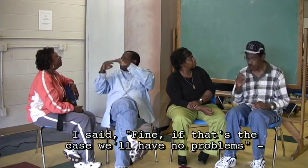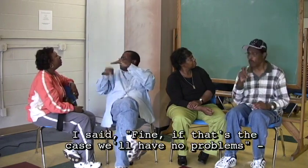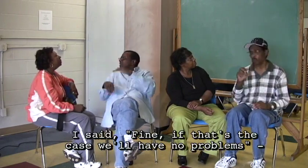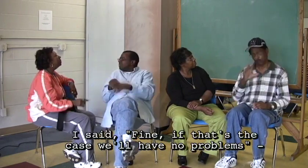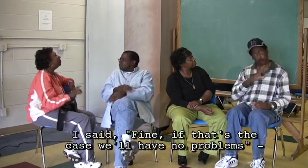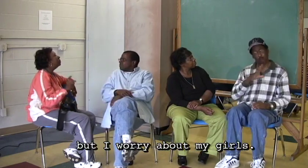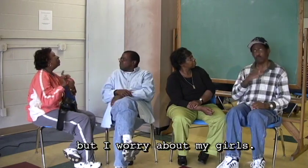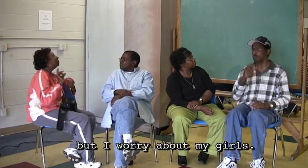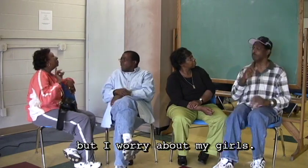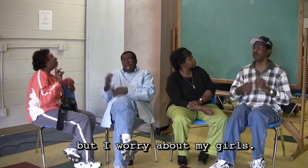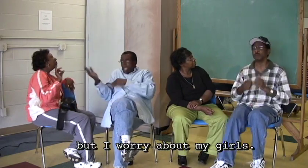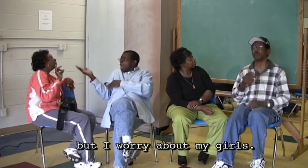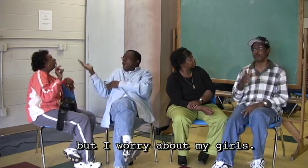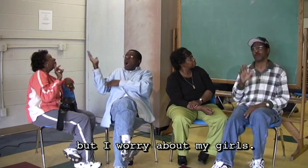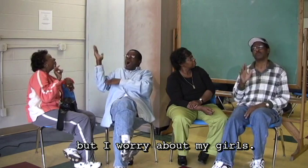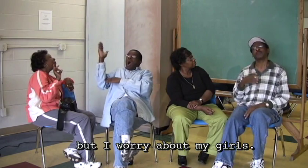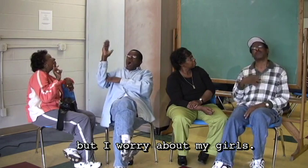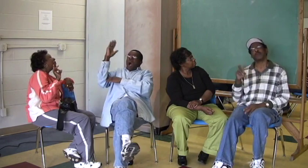have no problems. But I worry about my girls.